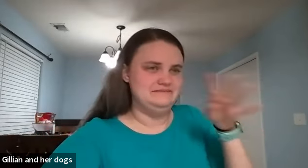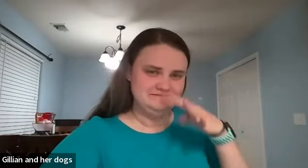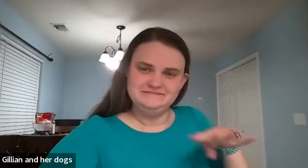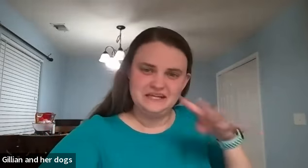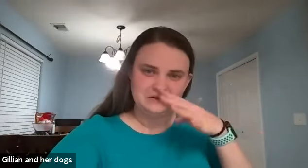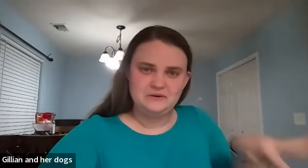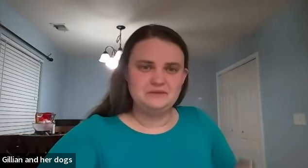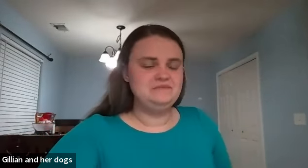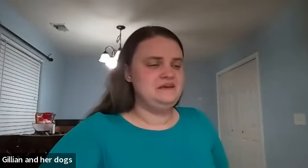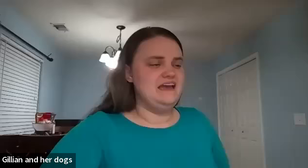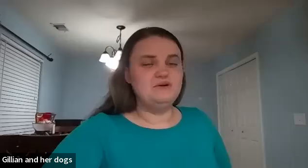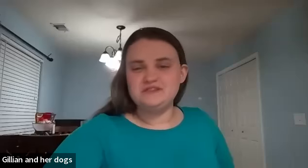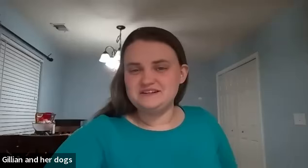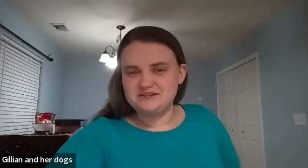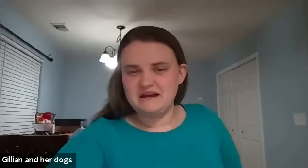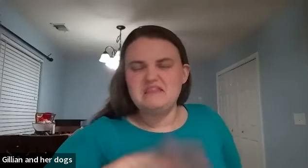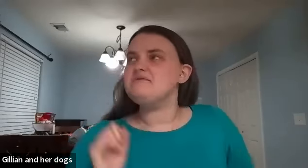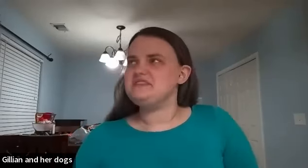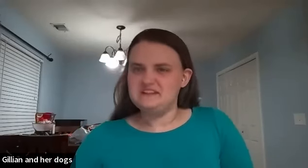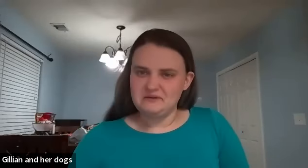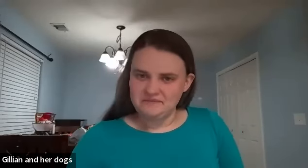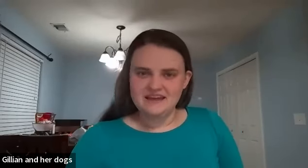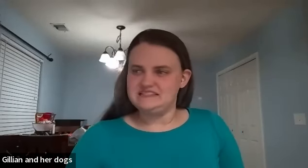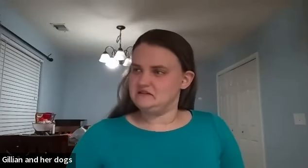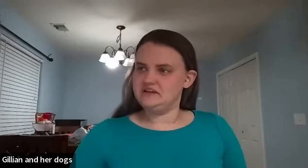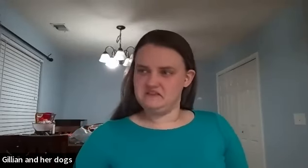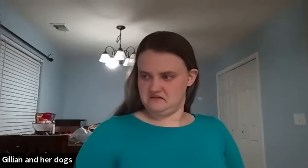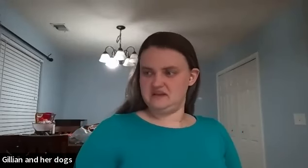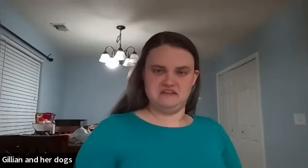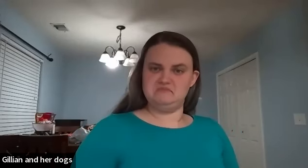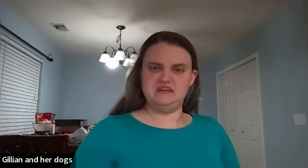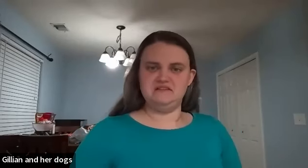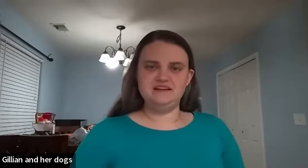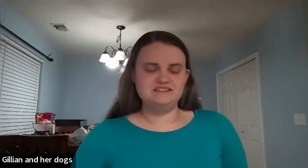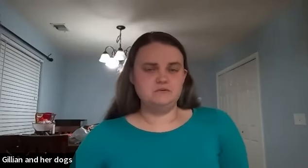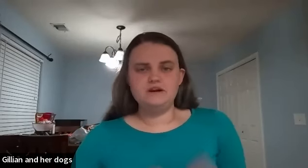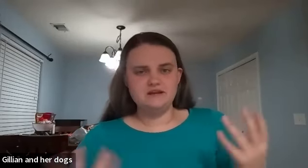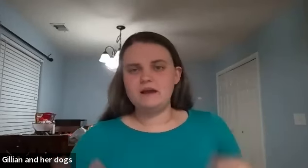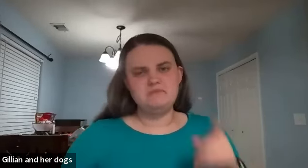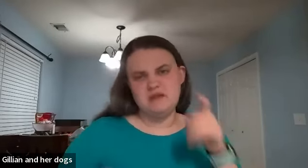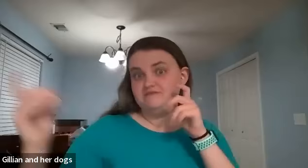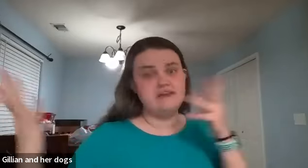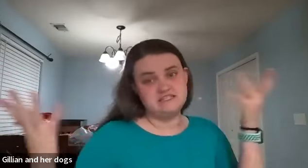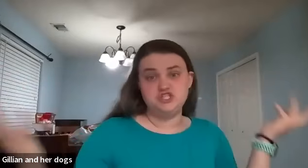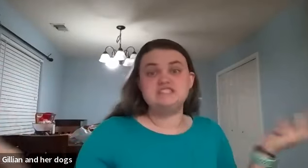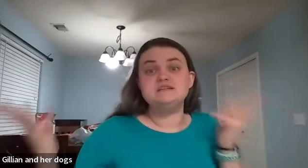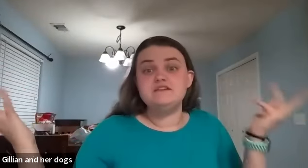but ignore them and what they do i love what they do is they'll look at the other kid that's making like because that one kid might be making faces just to make